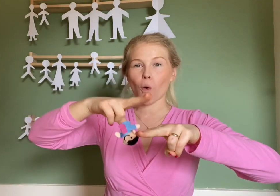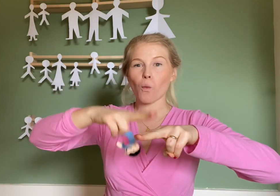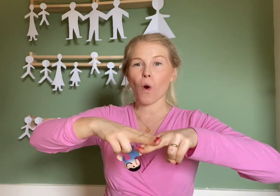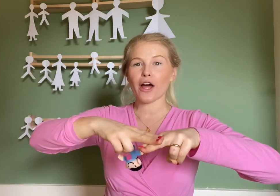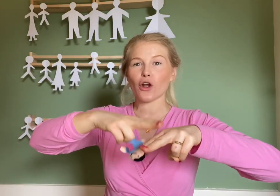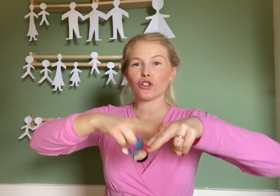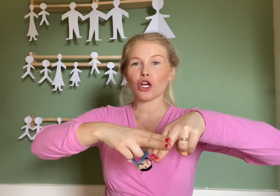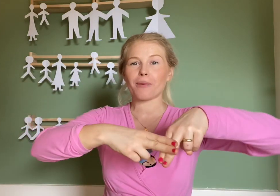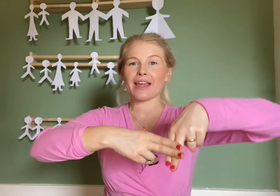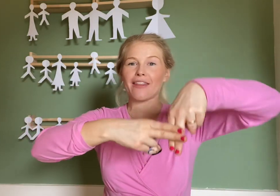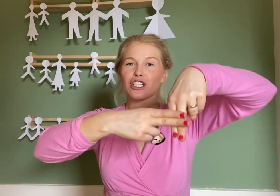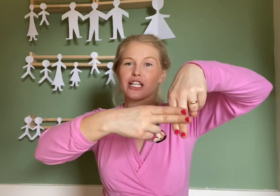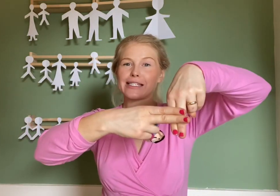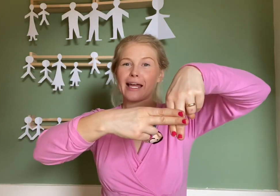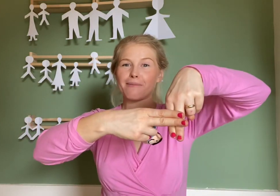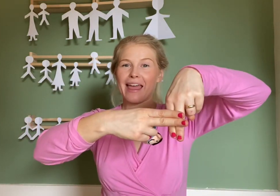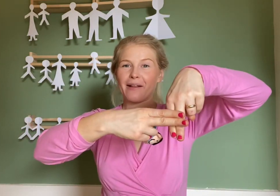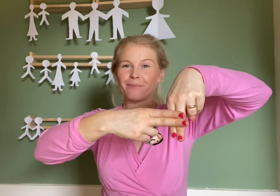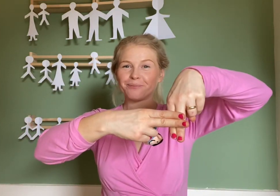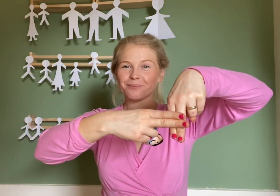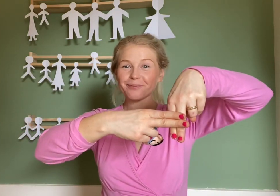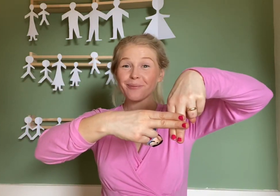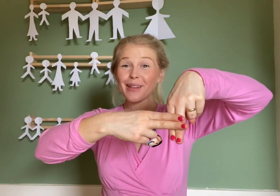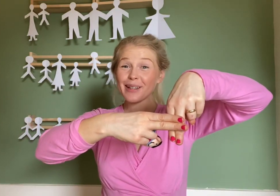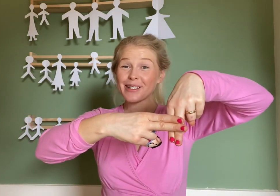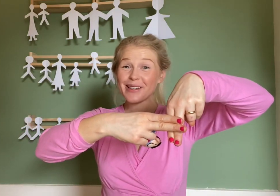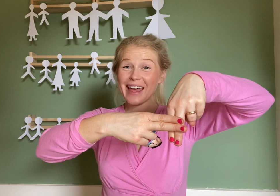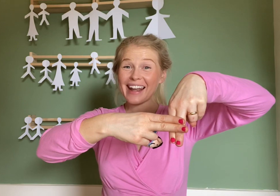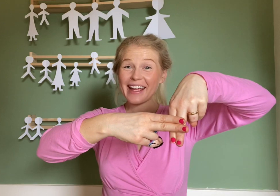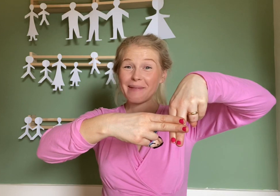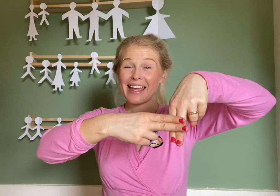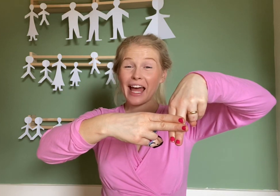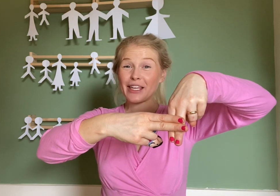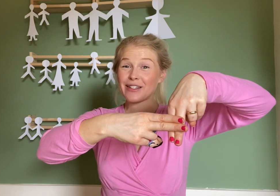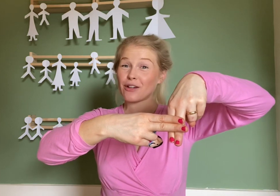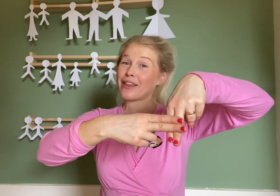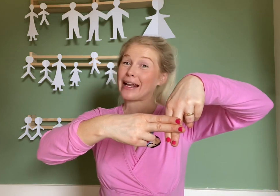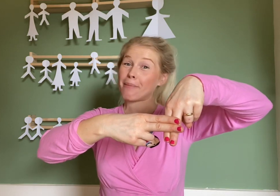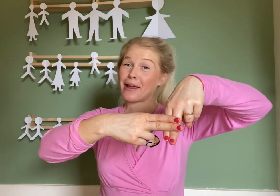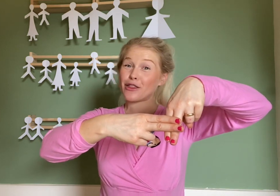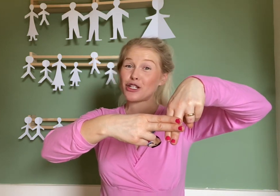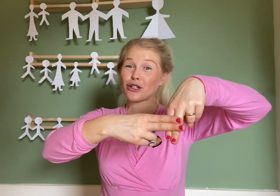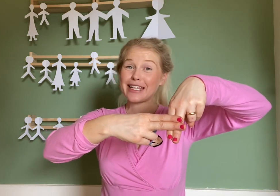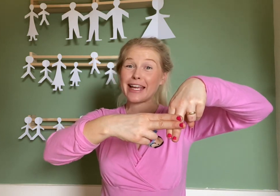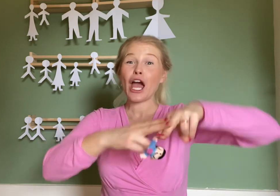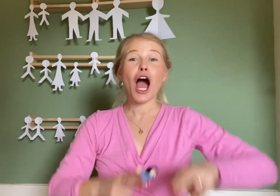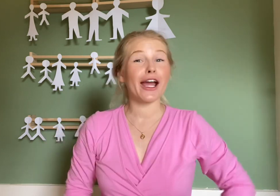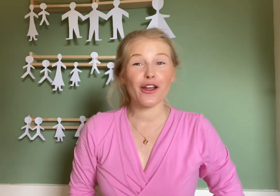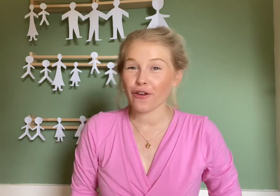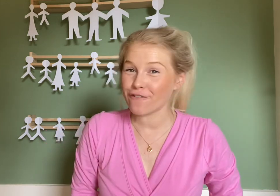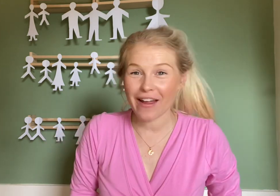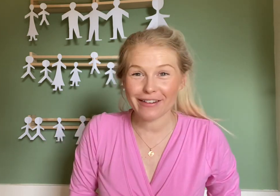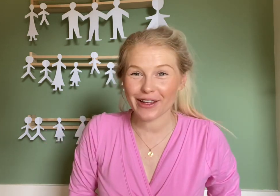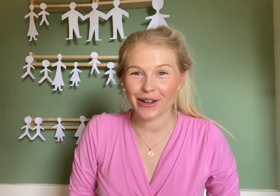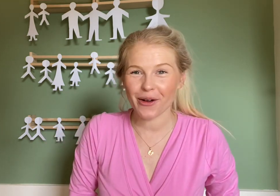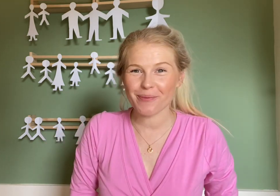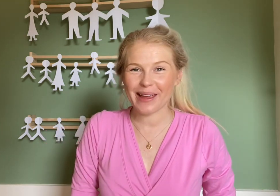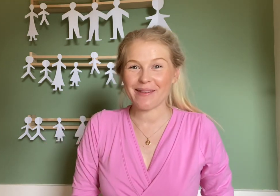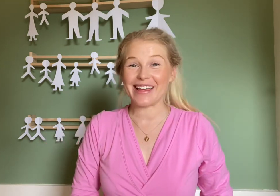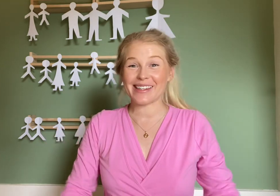one on top of the other just like me. Can you do that like me? Like you did on the clapping and the nodding? I know you're very good at copying me. So